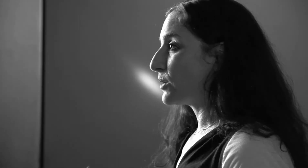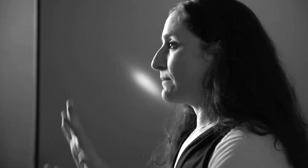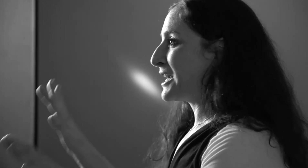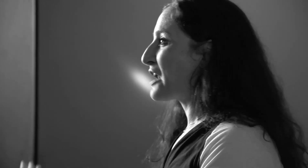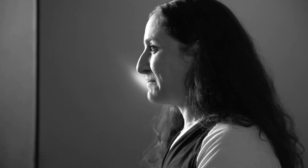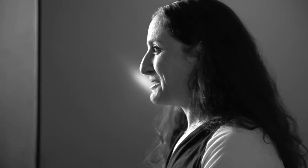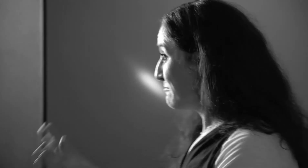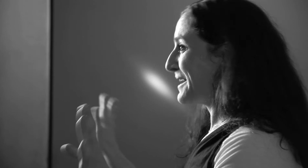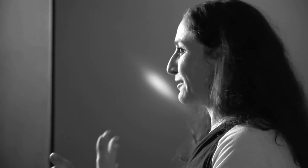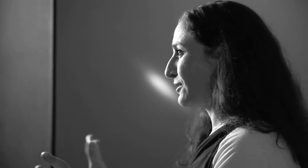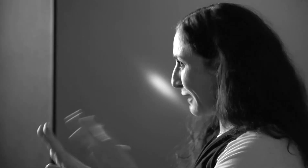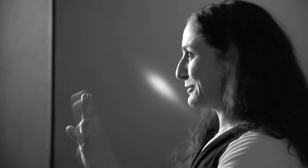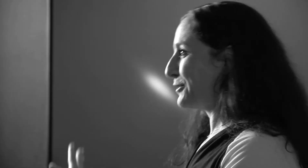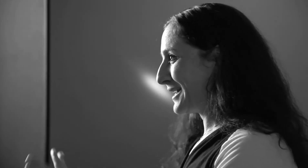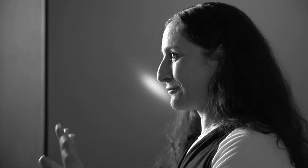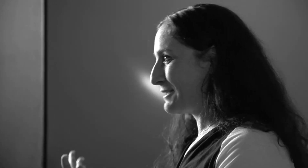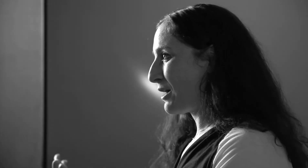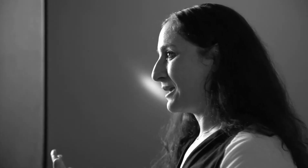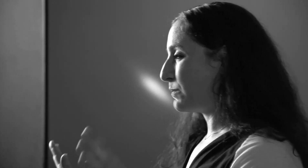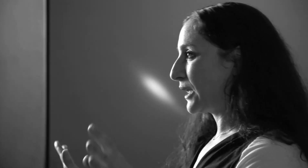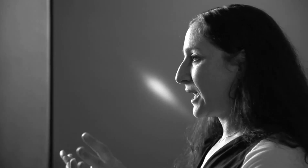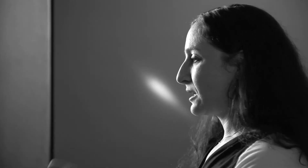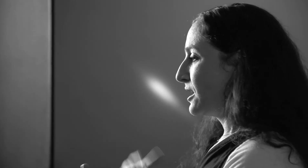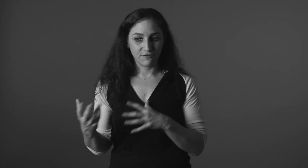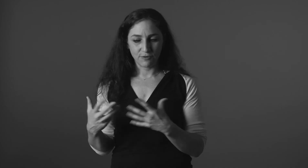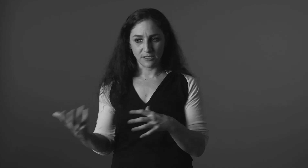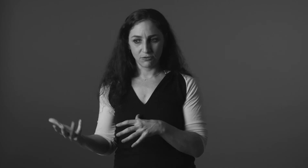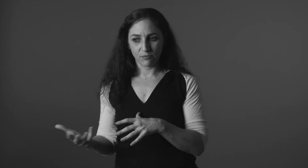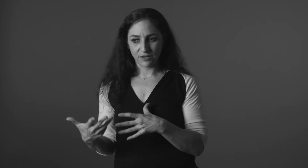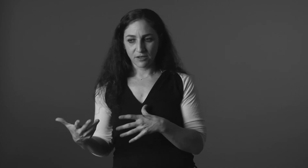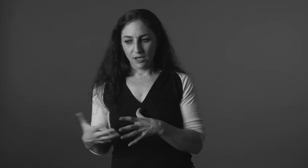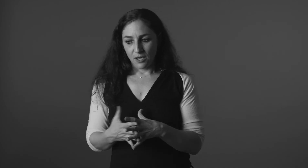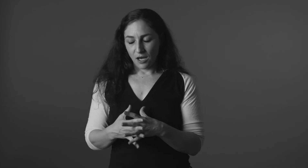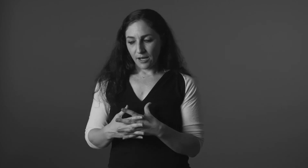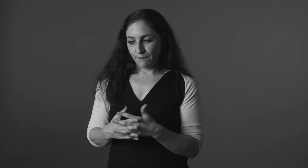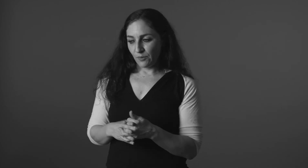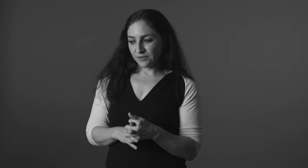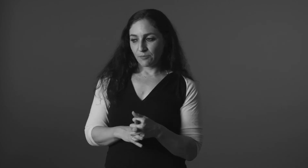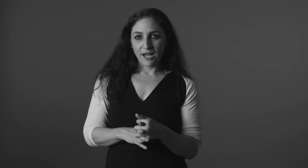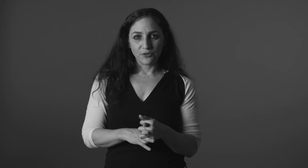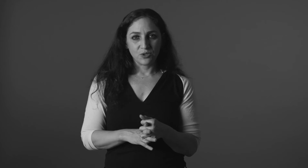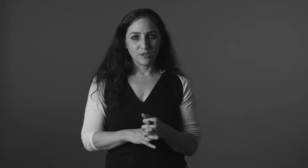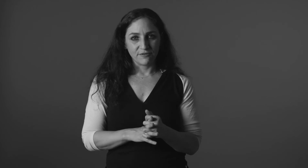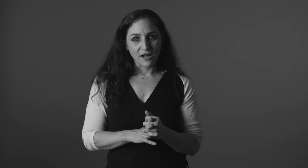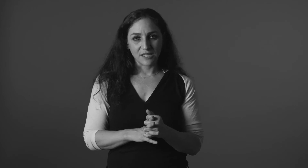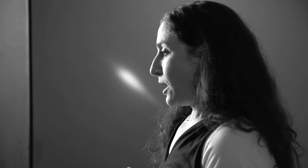story. It may not have been you may not look as good in the rewrite. But like if you get to do it with with someone else who was involved in it,